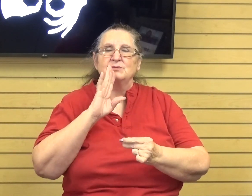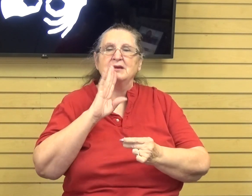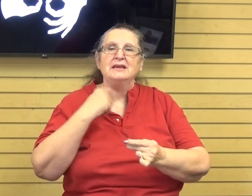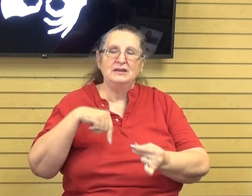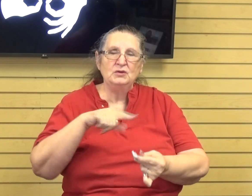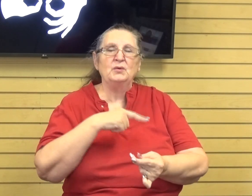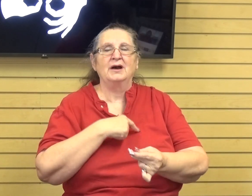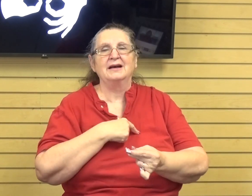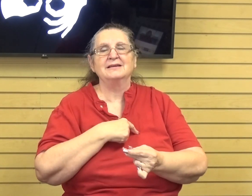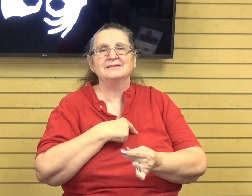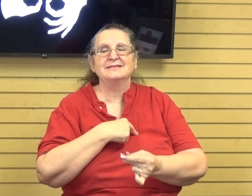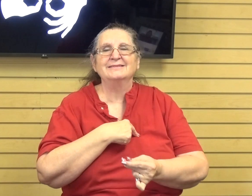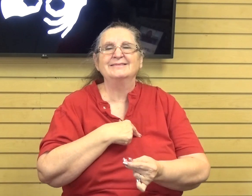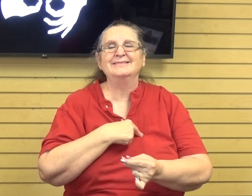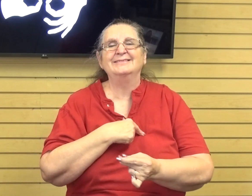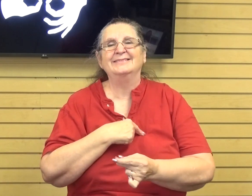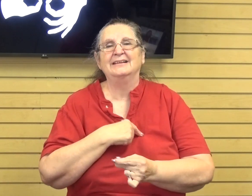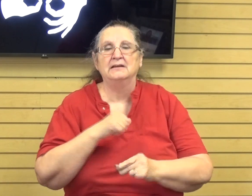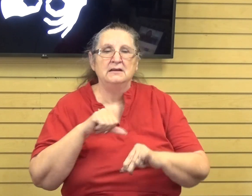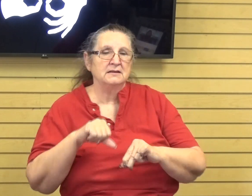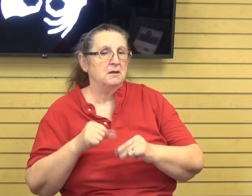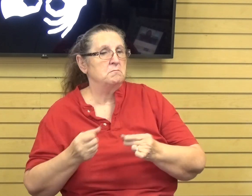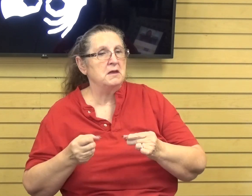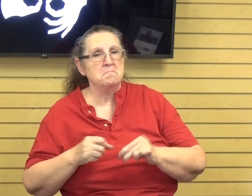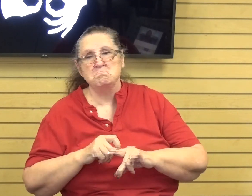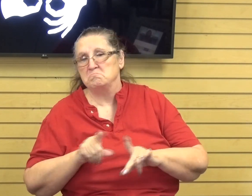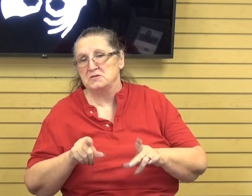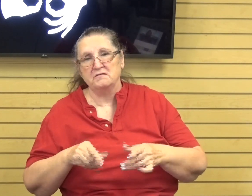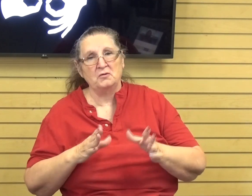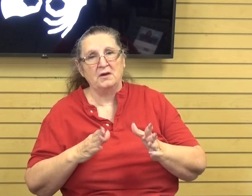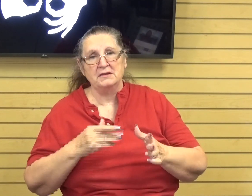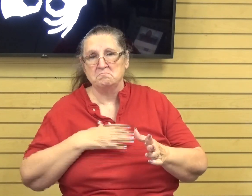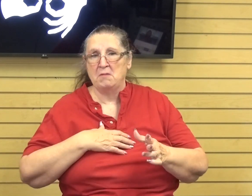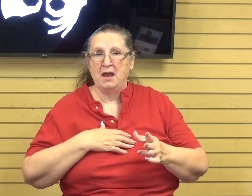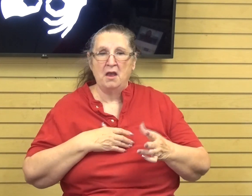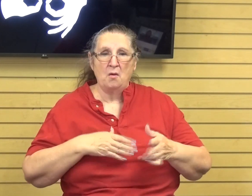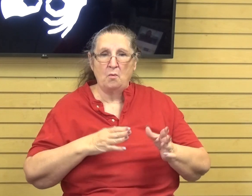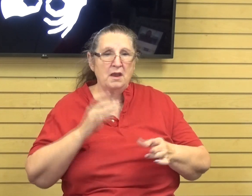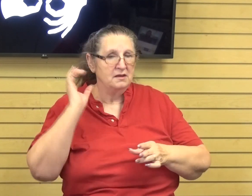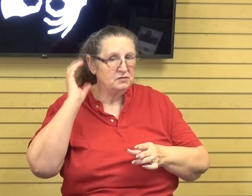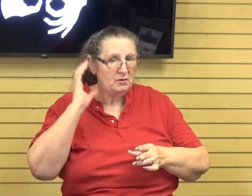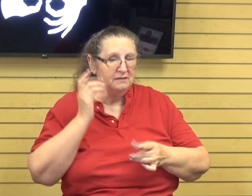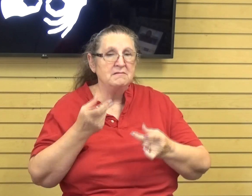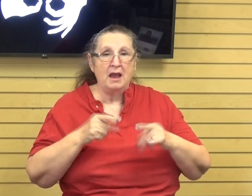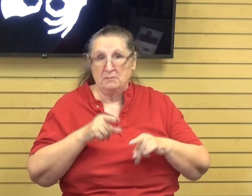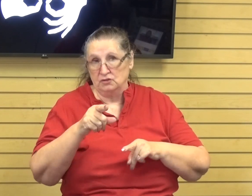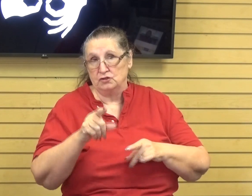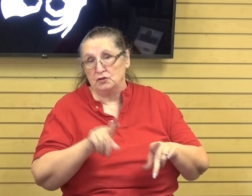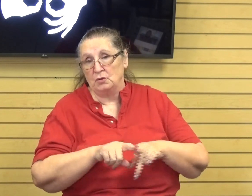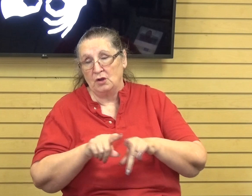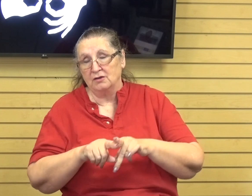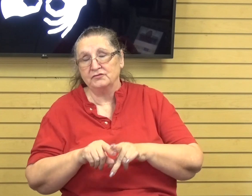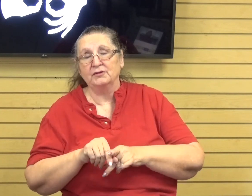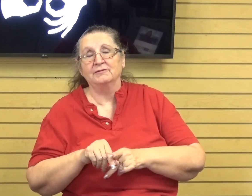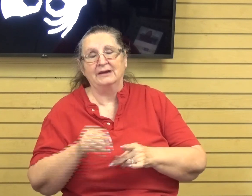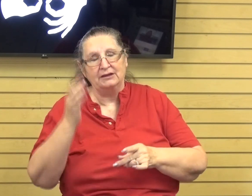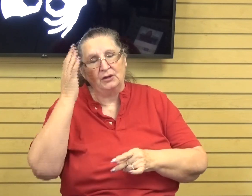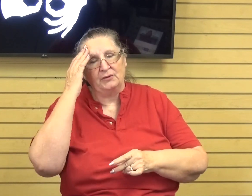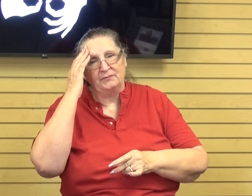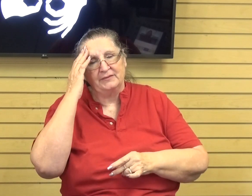and it could be in many ways, my way, just the radio. I know it happens to a lot of you, but I take it as He's telling